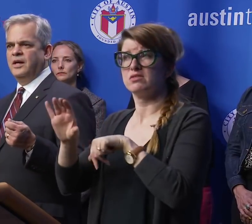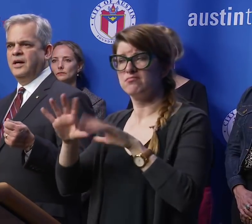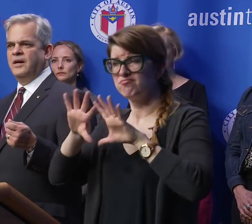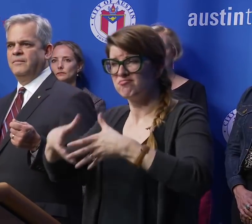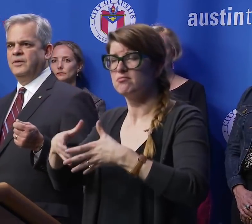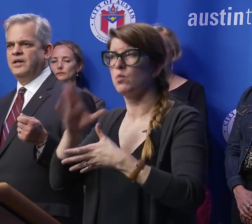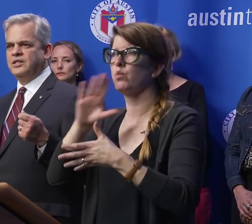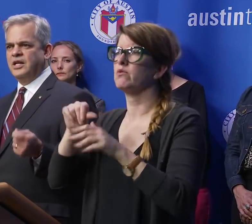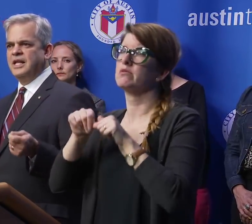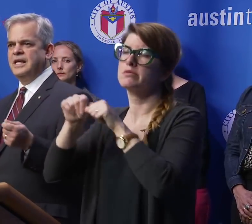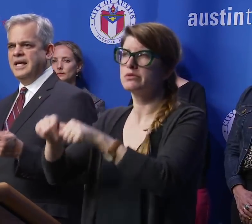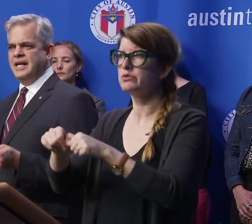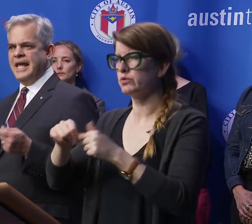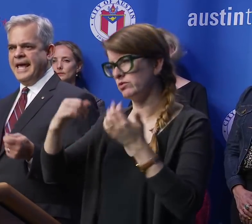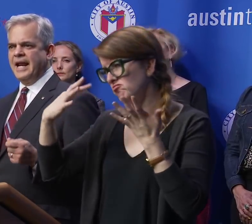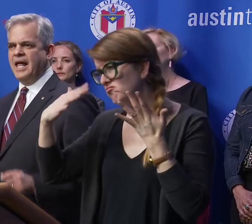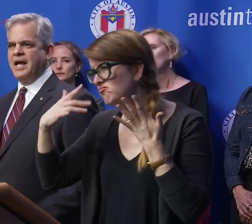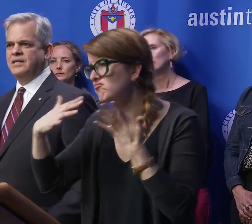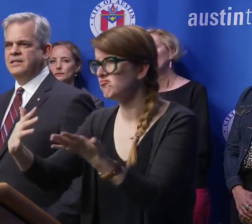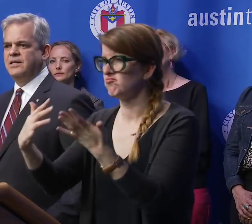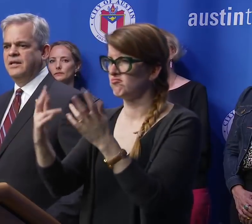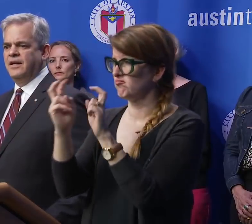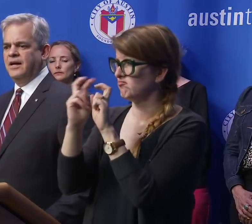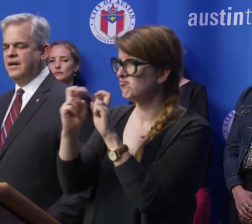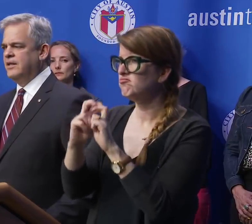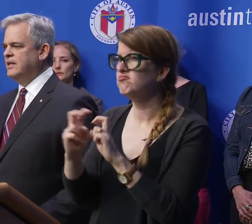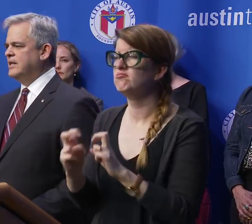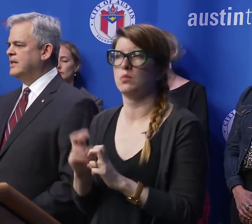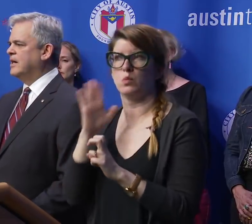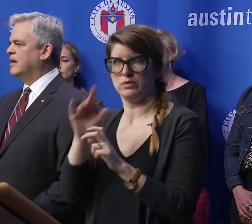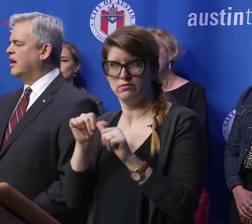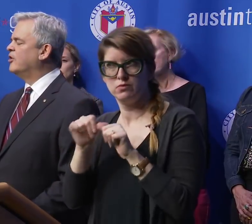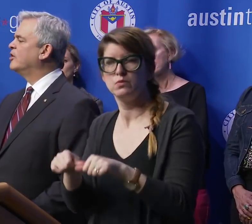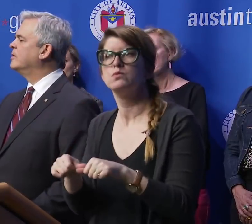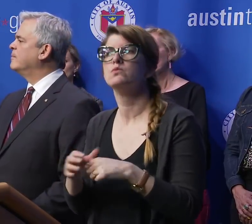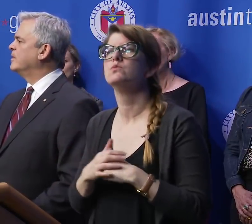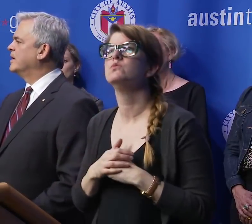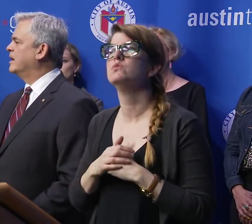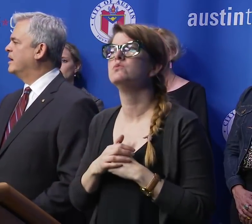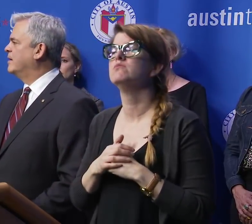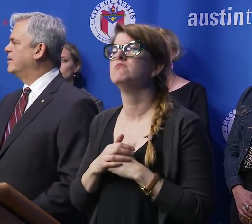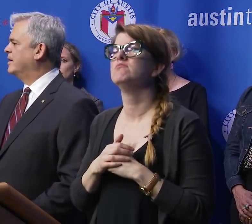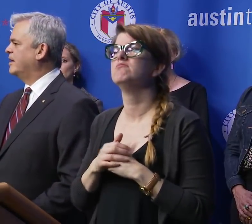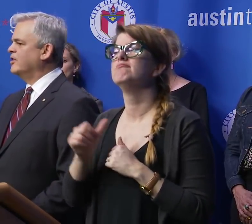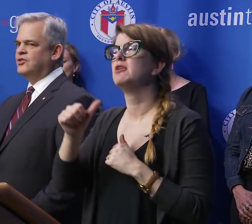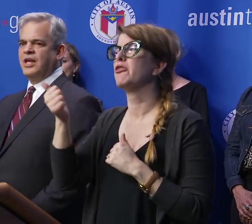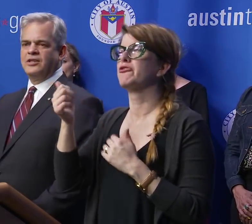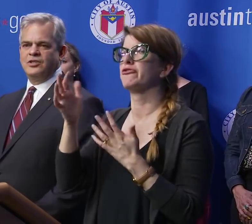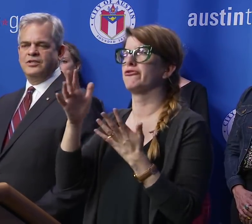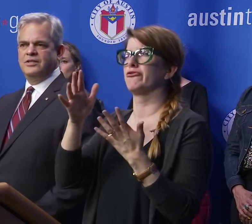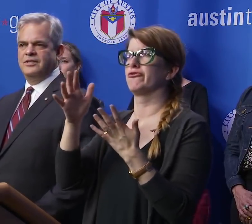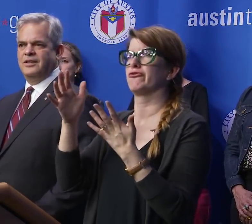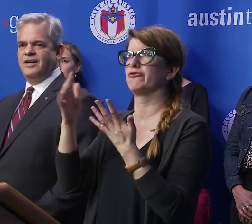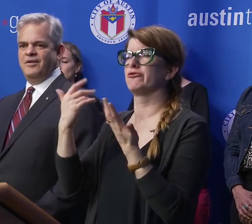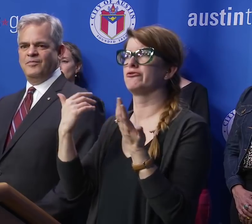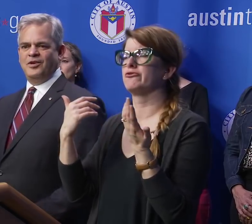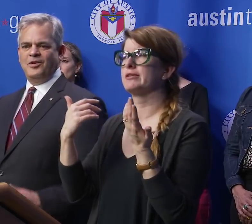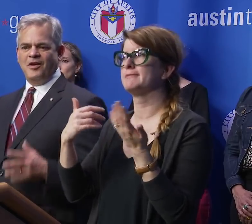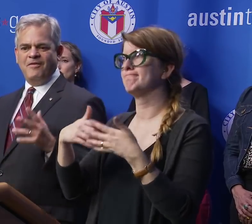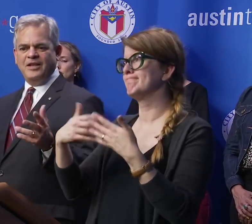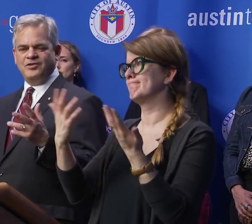study and analyze the other unsanctioned